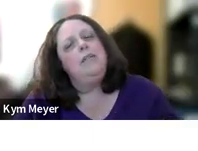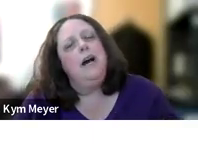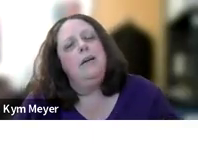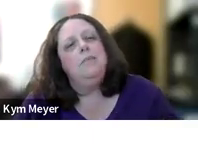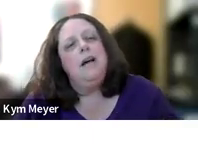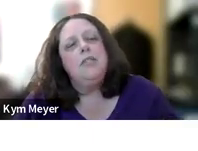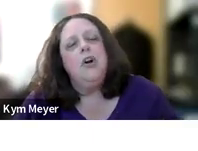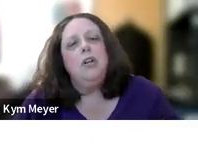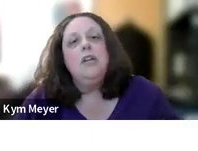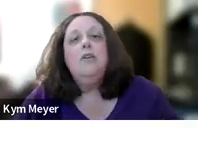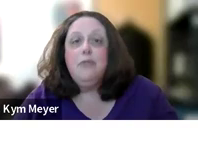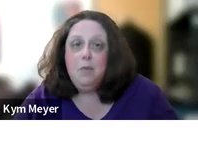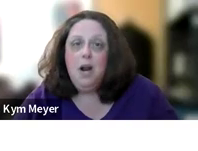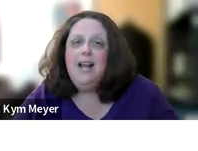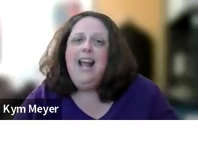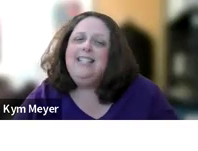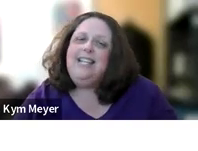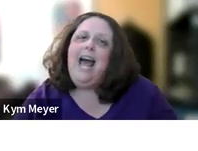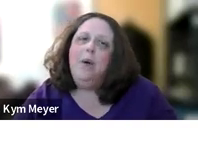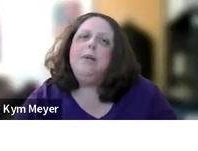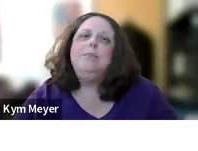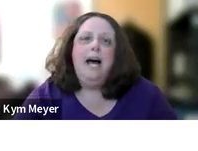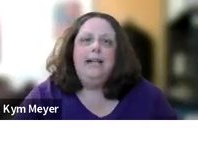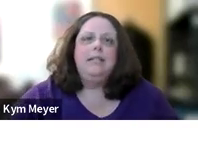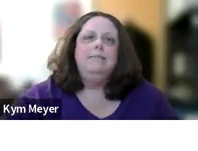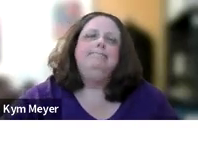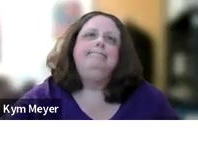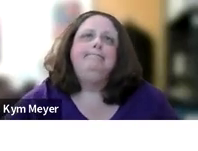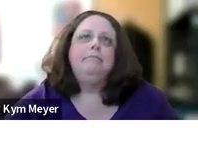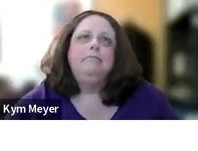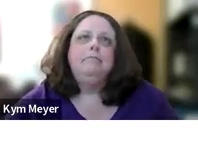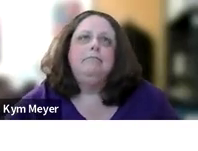to go back to, um, Dr. Hall's framework and see how it applies.